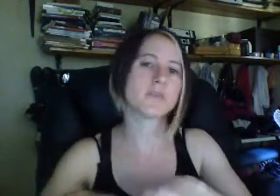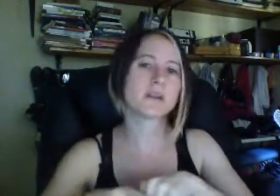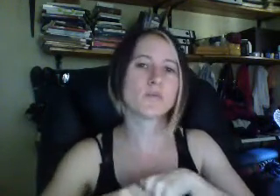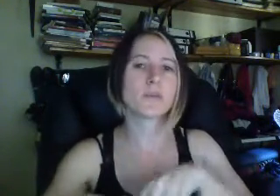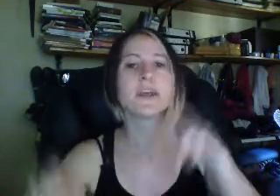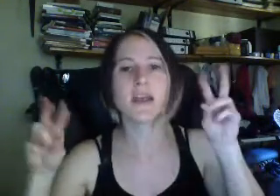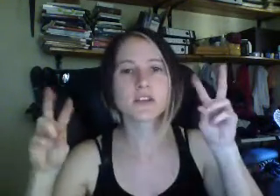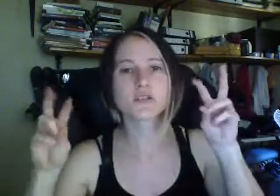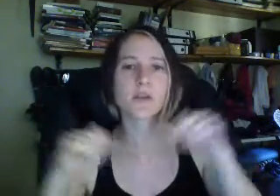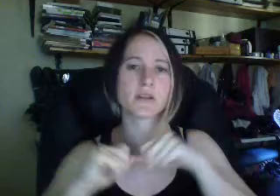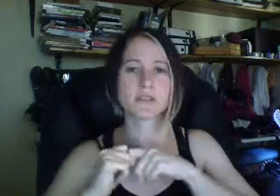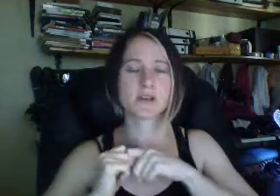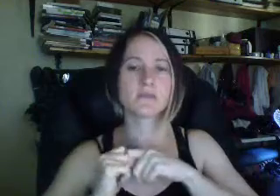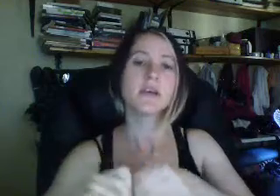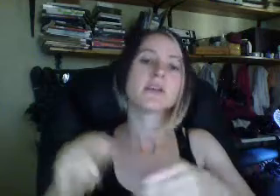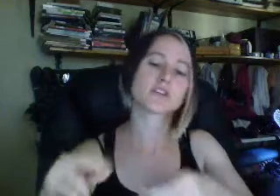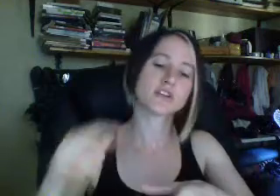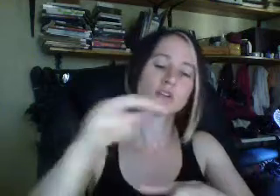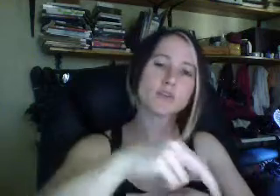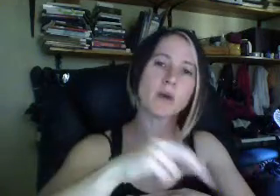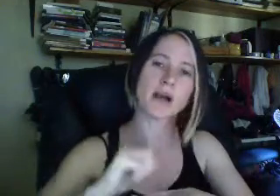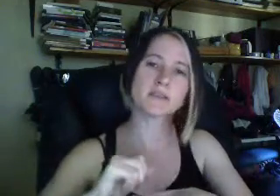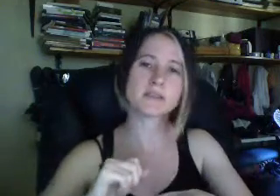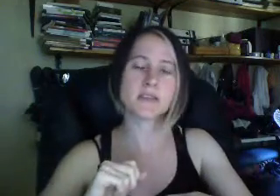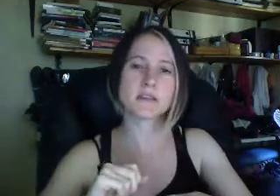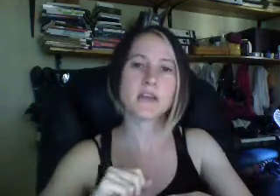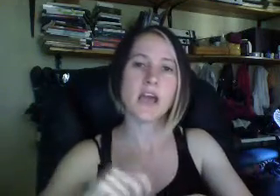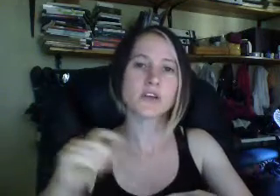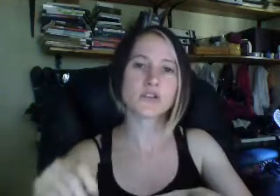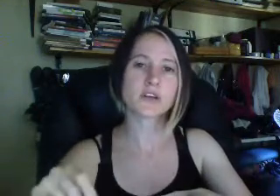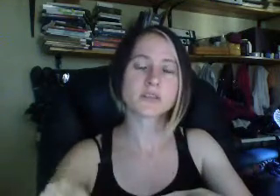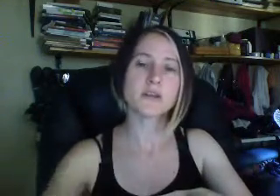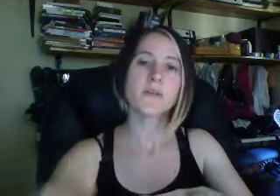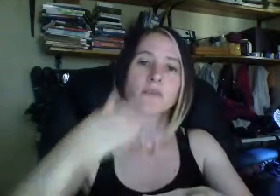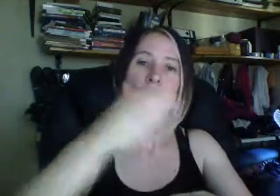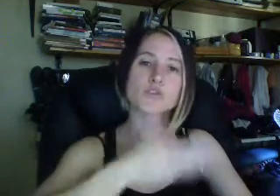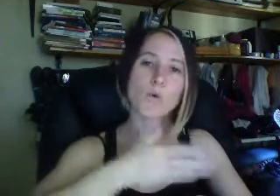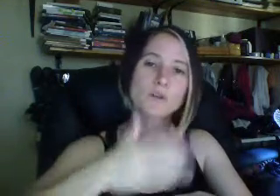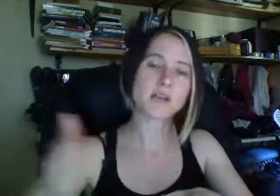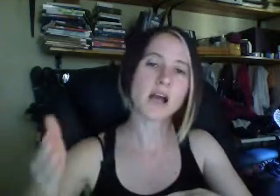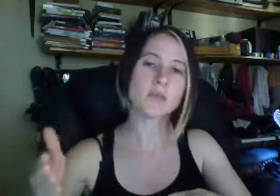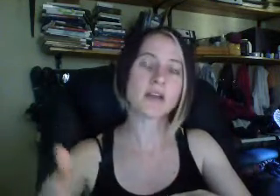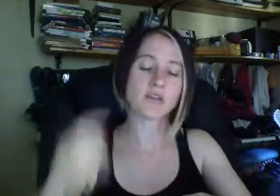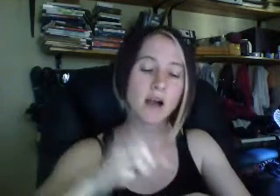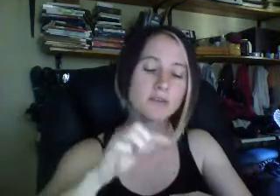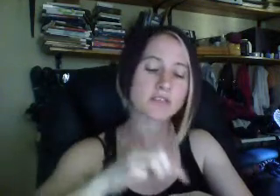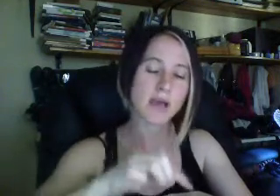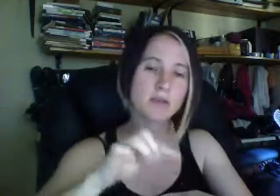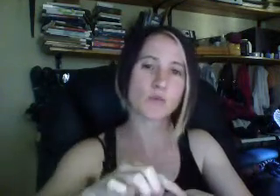of men and women enjoying themselves. If you actually go and look at behind the scenes, and you look at, if you were to walk the timeline of how this man or